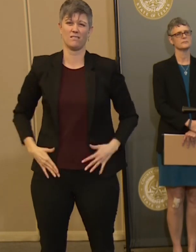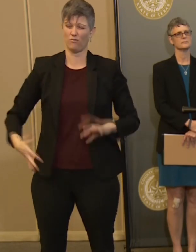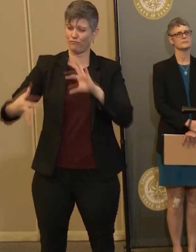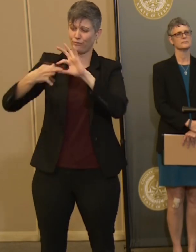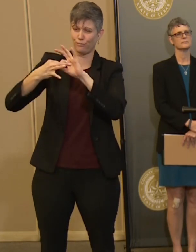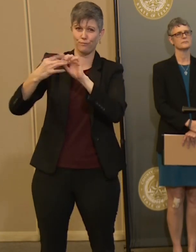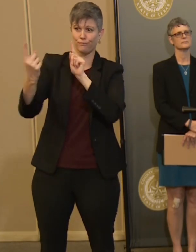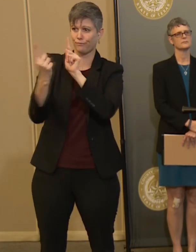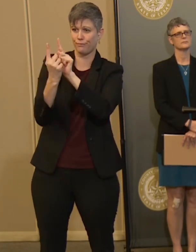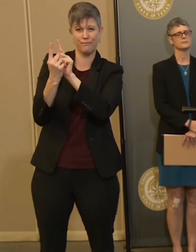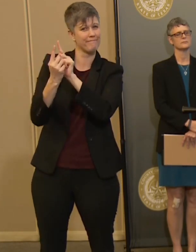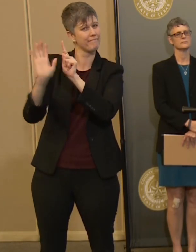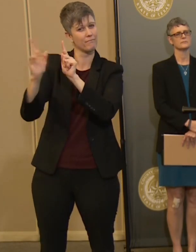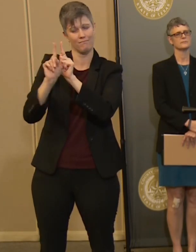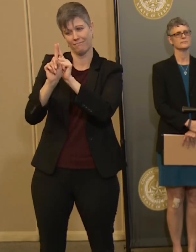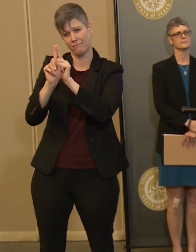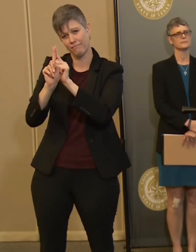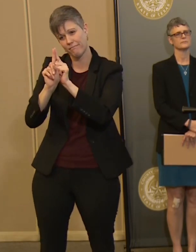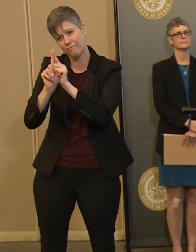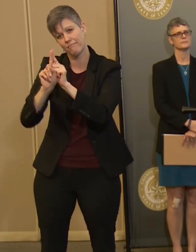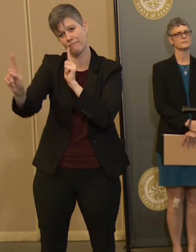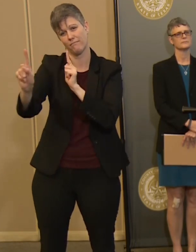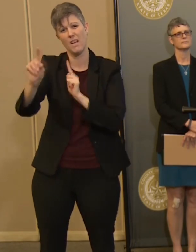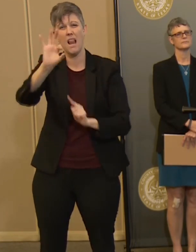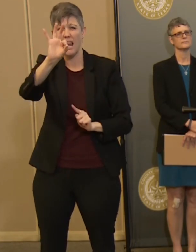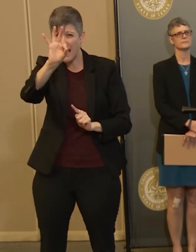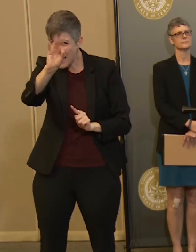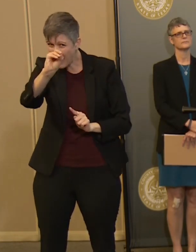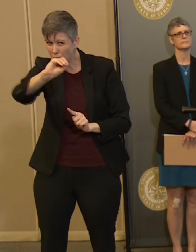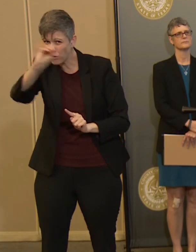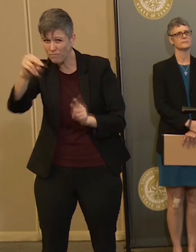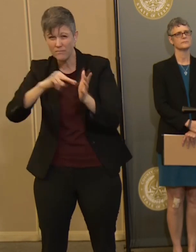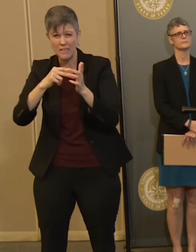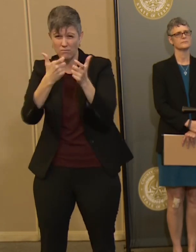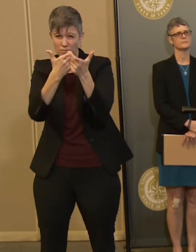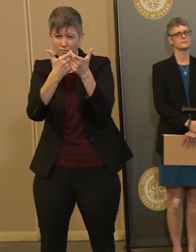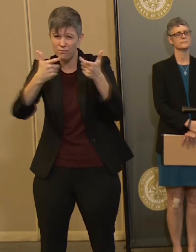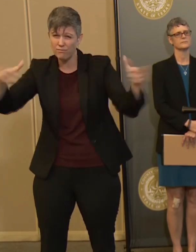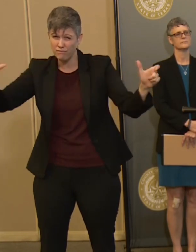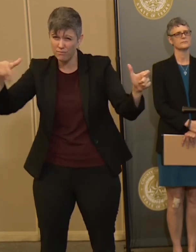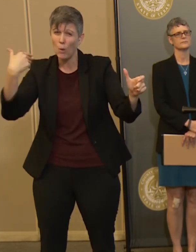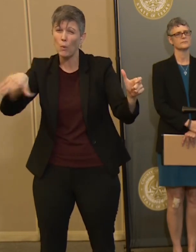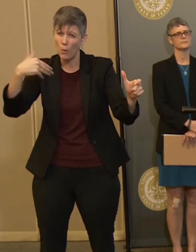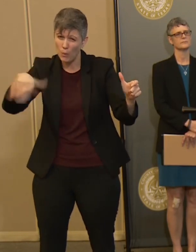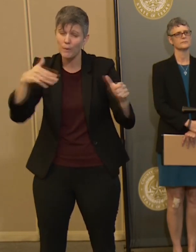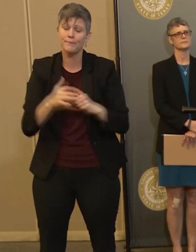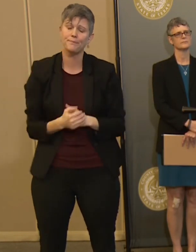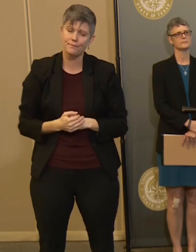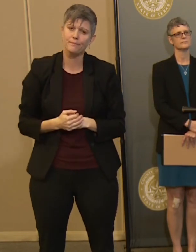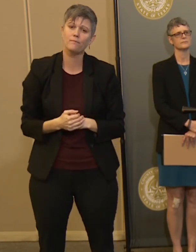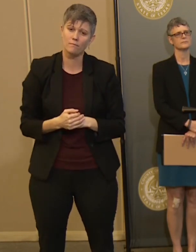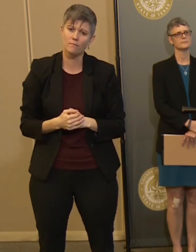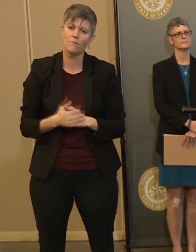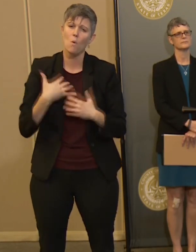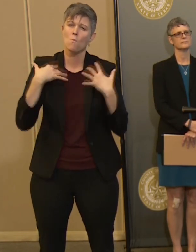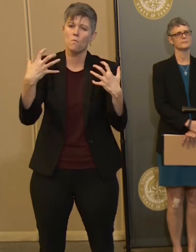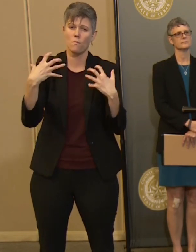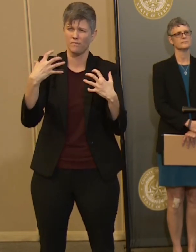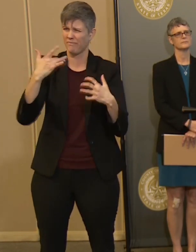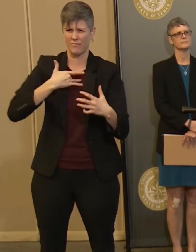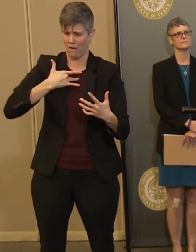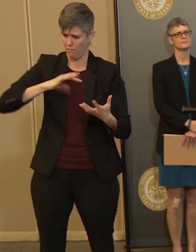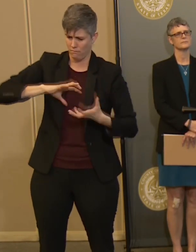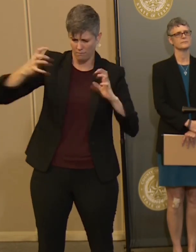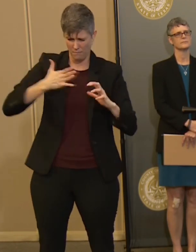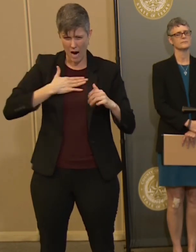by 90%. By 90%. That's a really big number. It's going to be pretty disruptive to